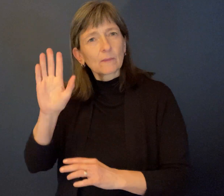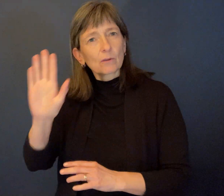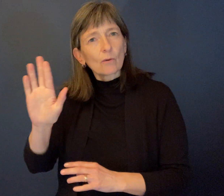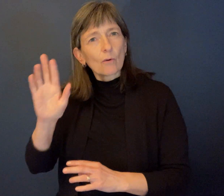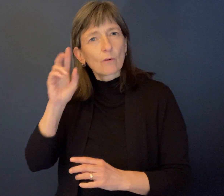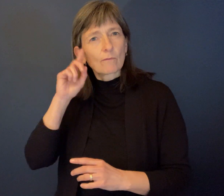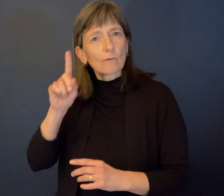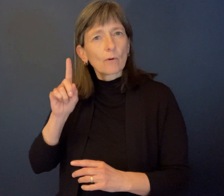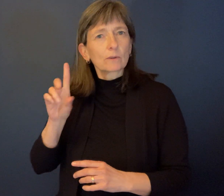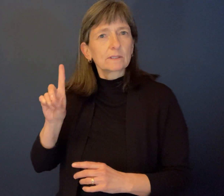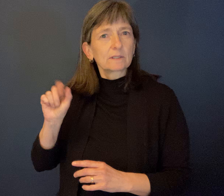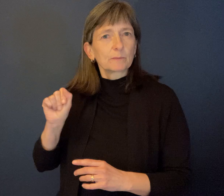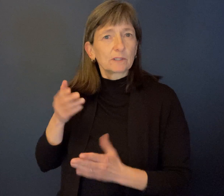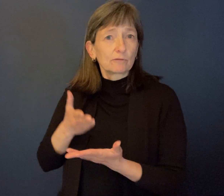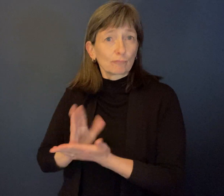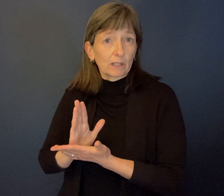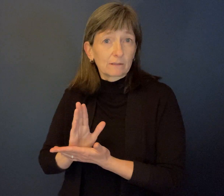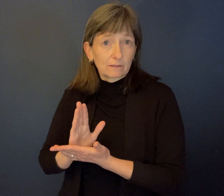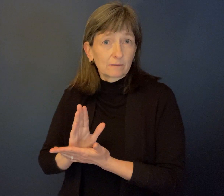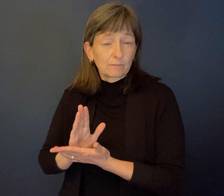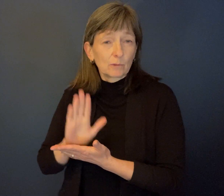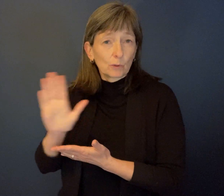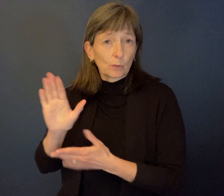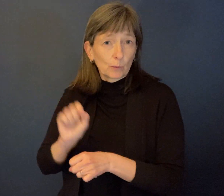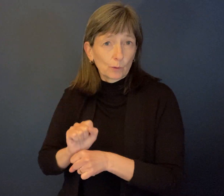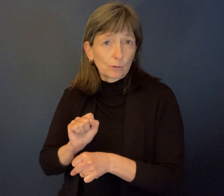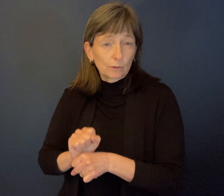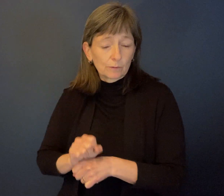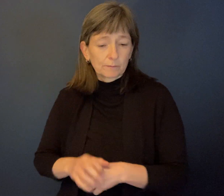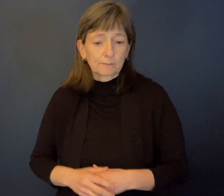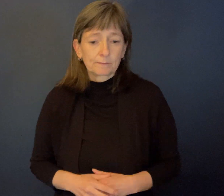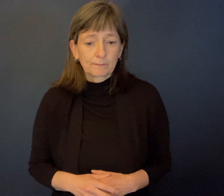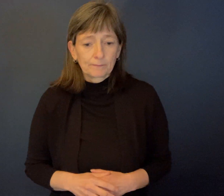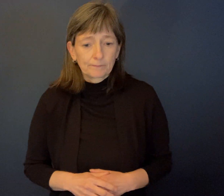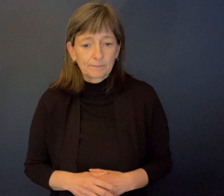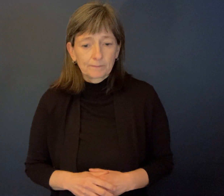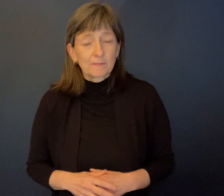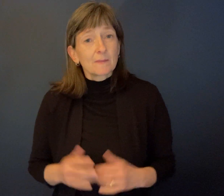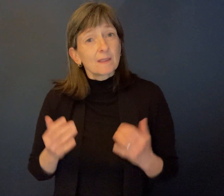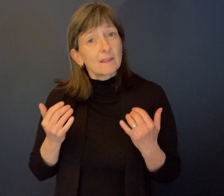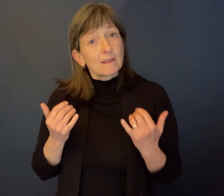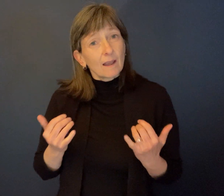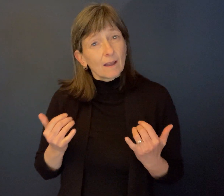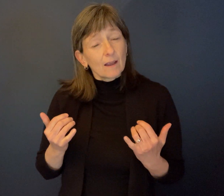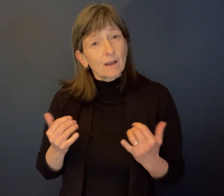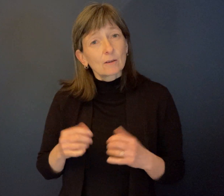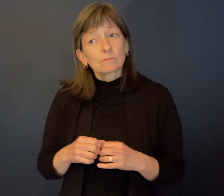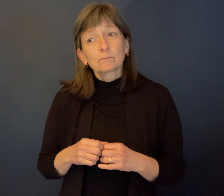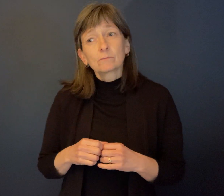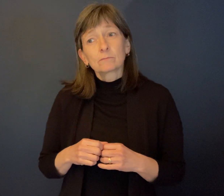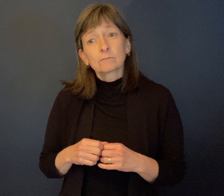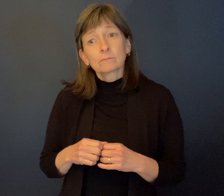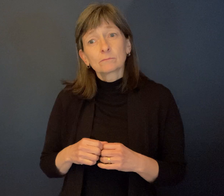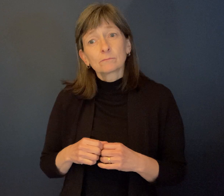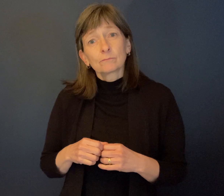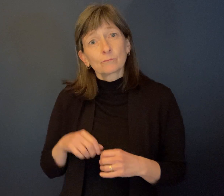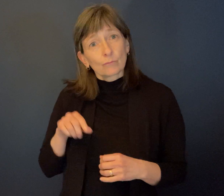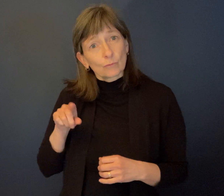and now you want to make sure that the history of